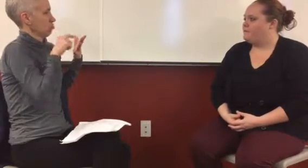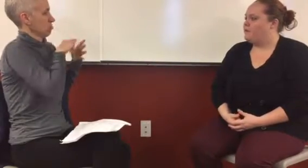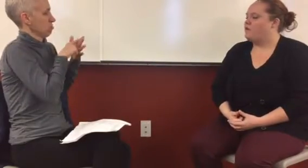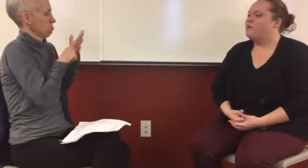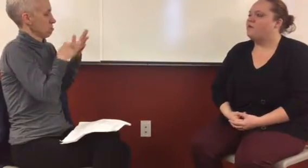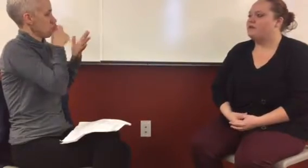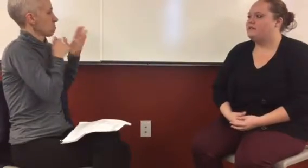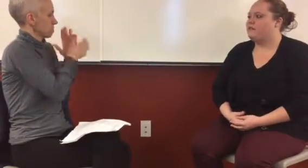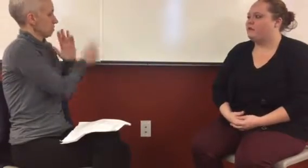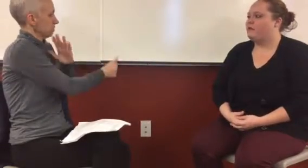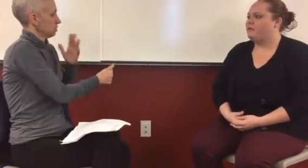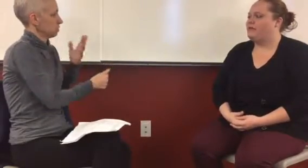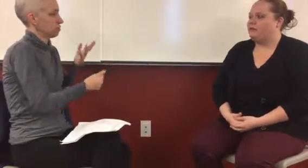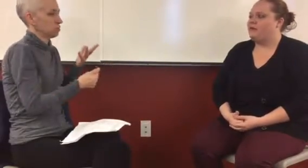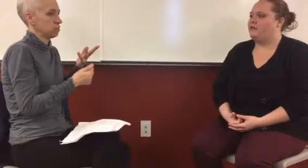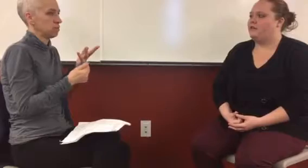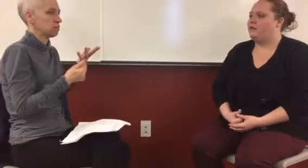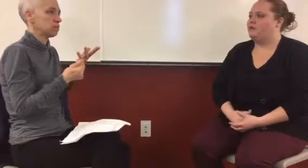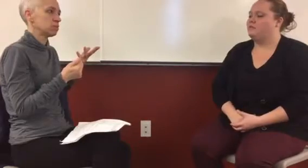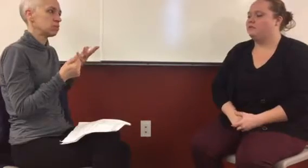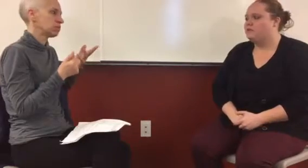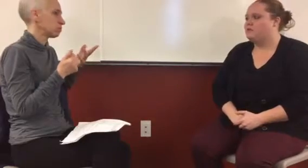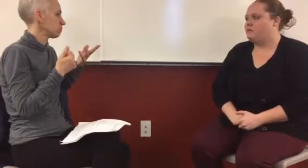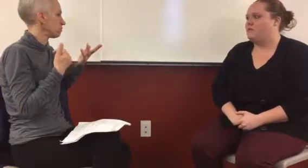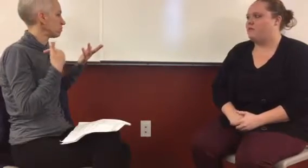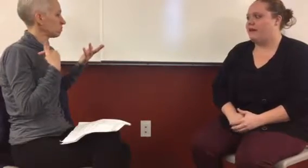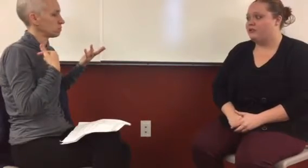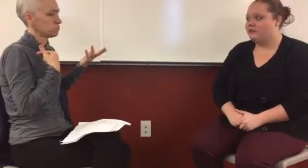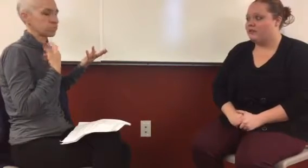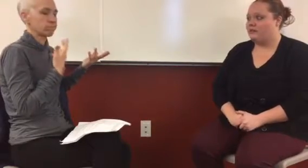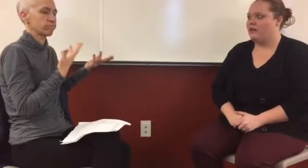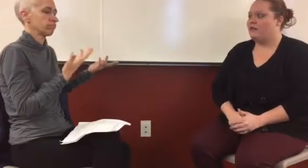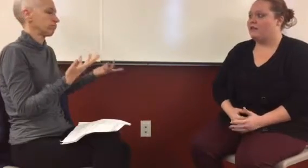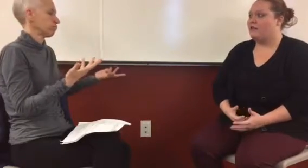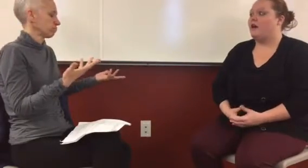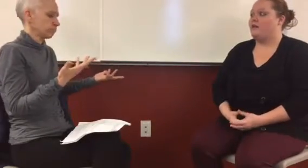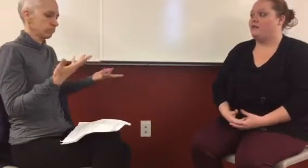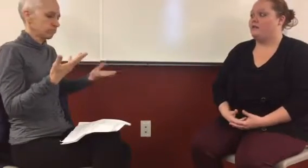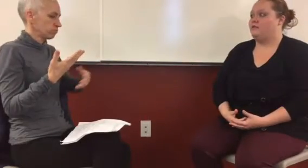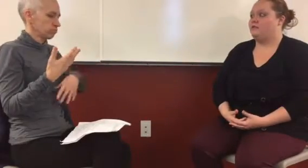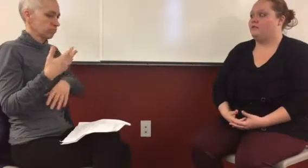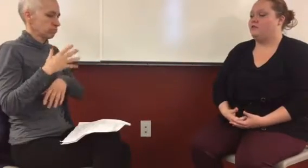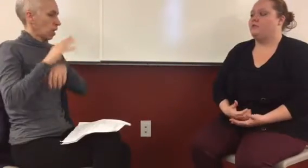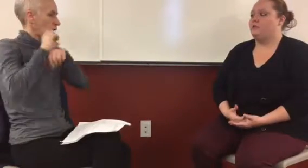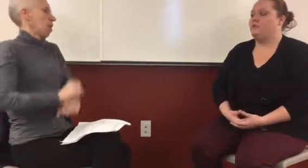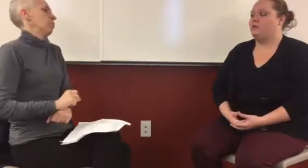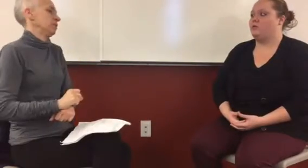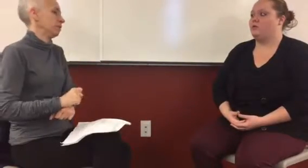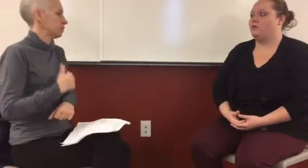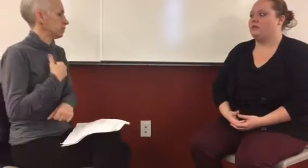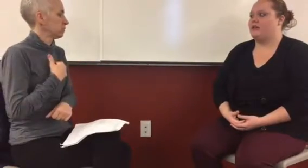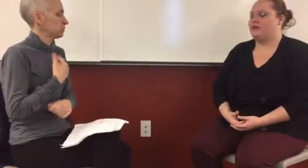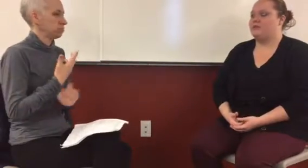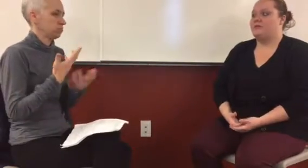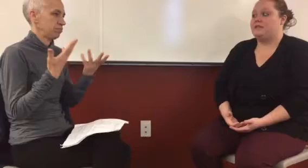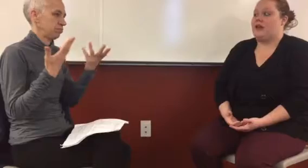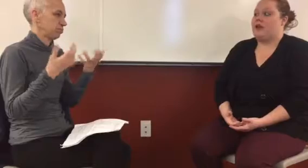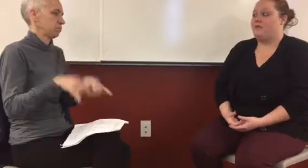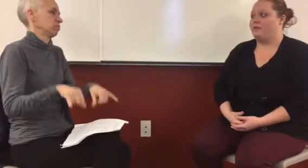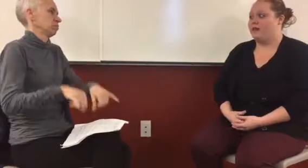I really want to develop, like, um, skills in being patient and not using my typical techniques, but it's a habit of